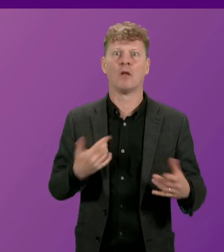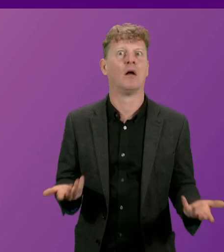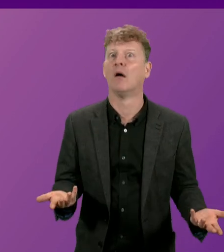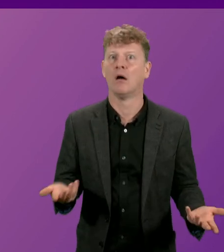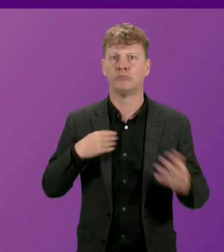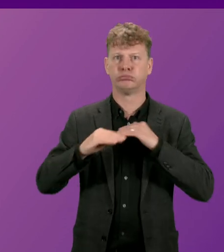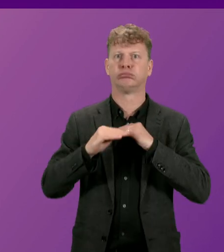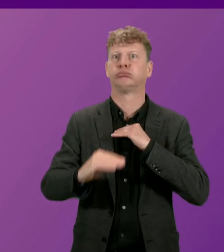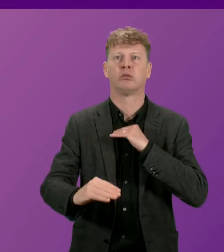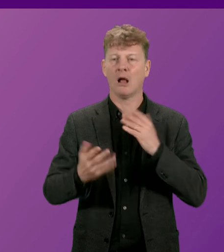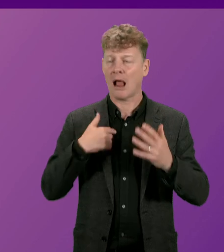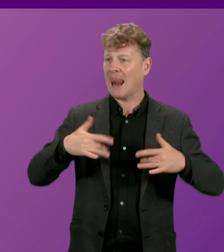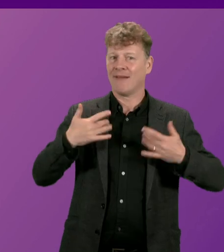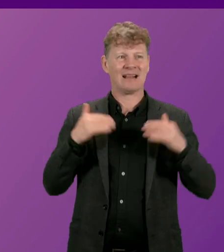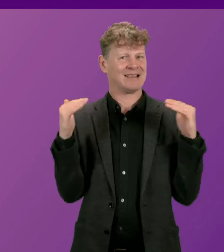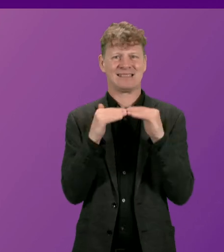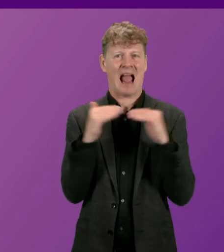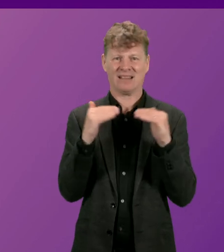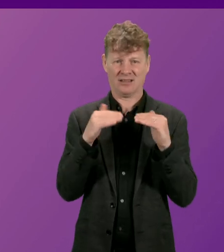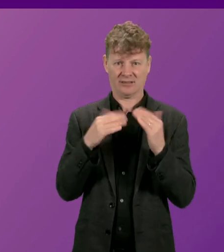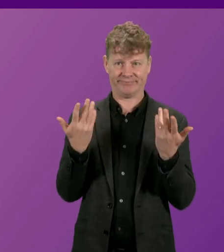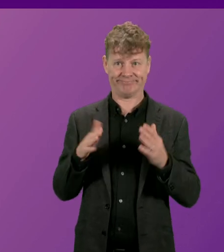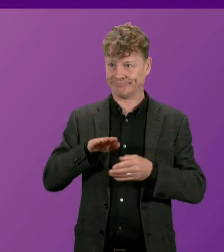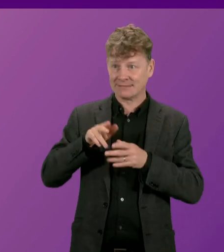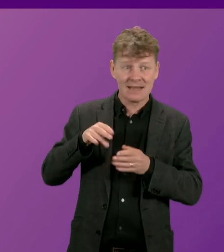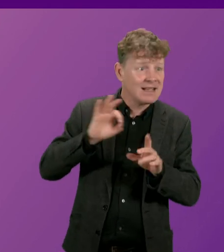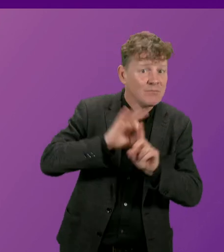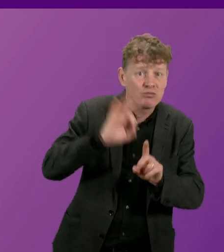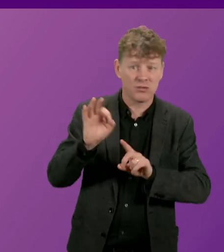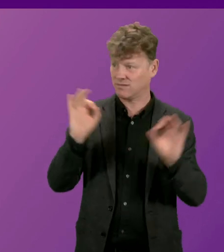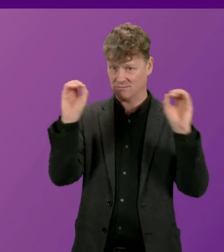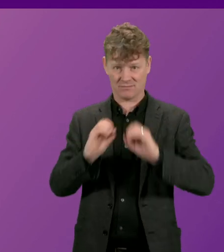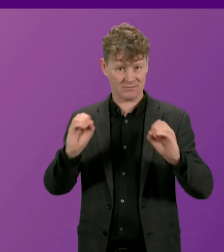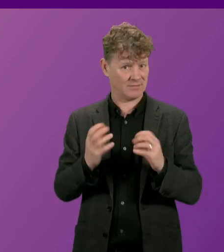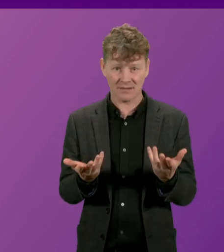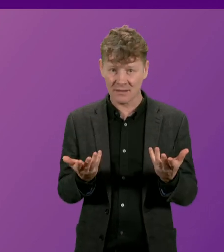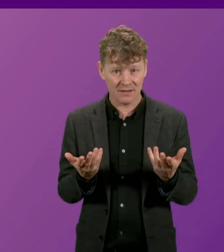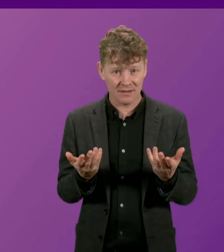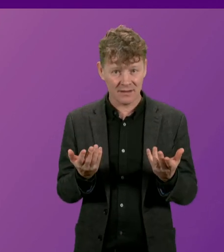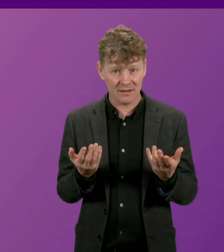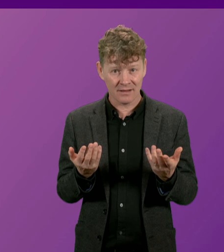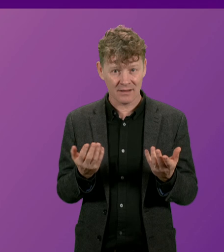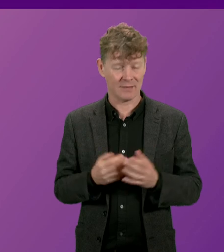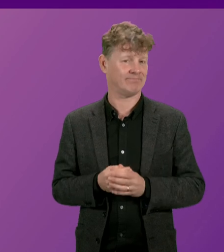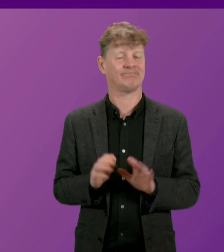increased in any meaningful fashion over the course of this parliamentary term and that of course